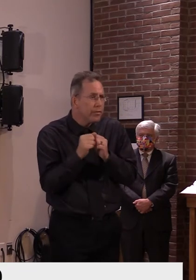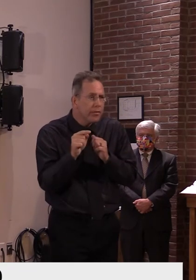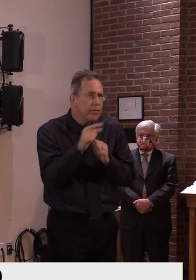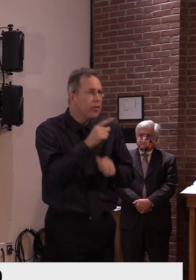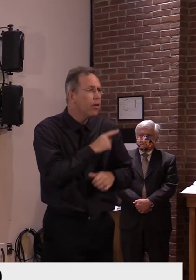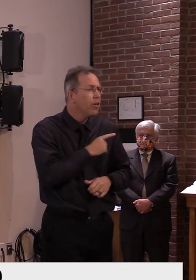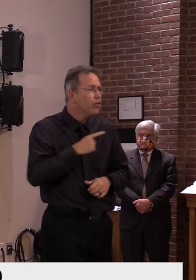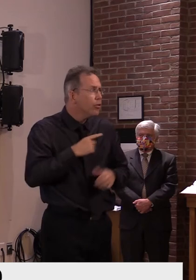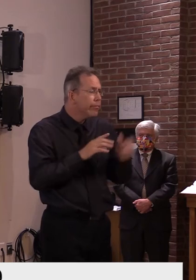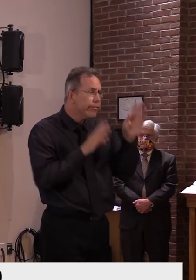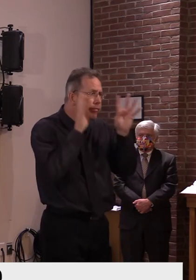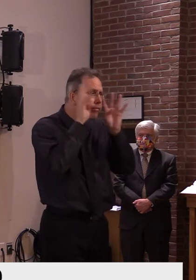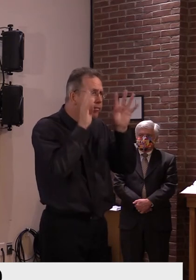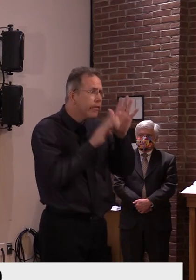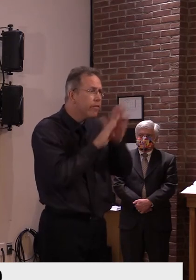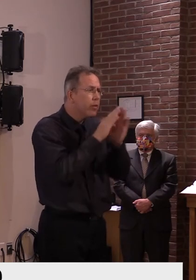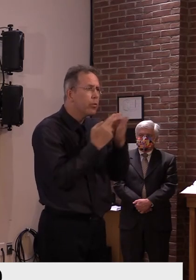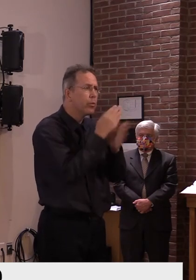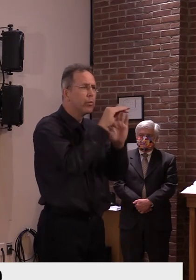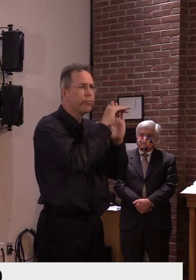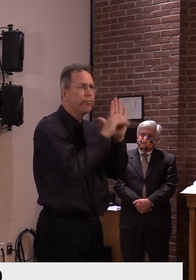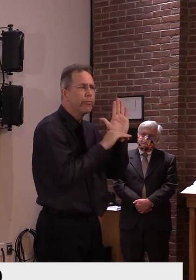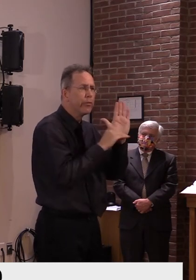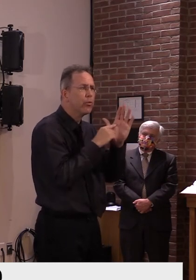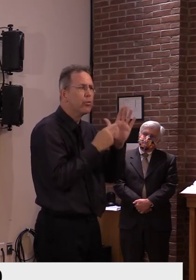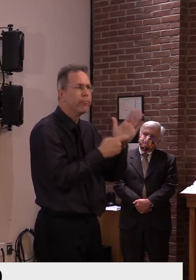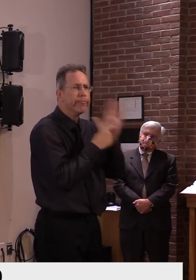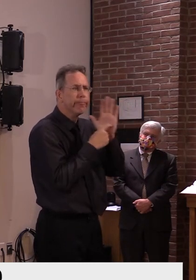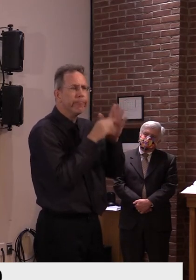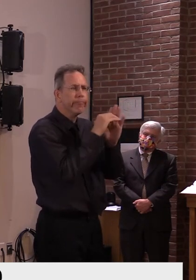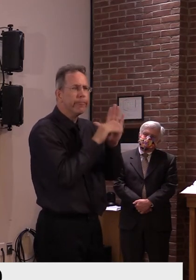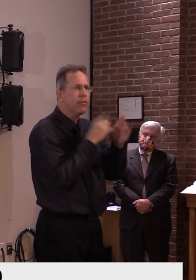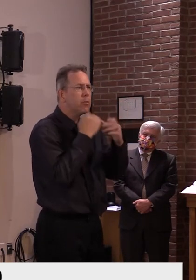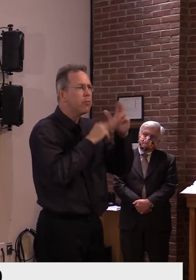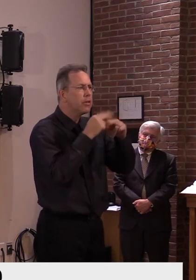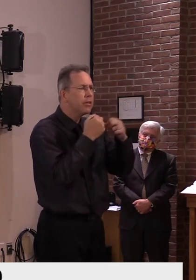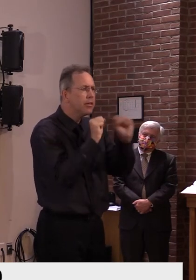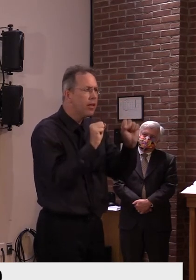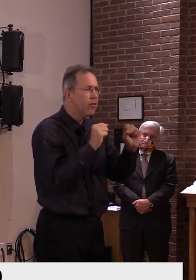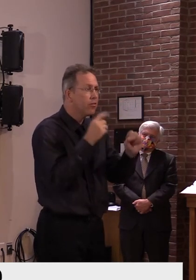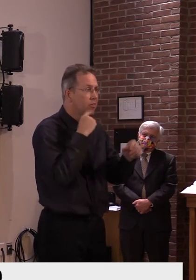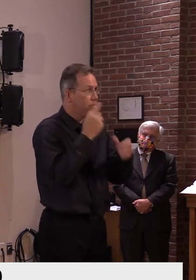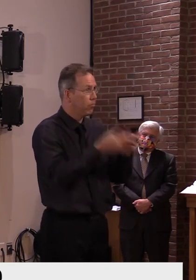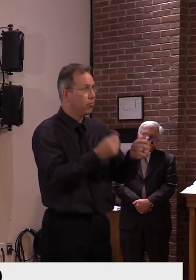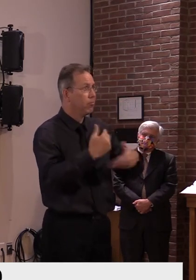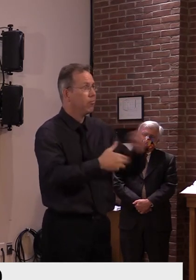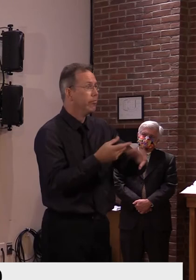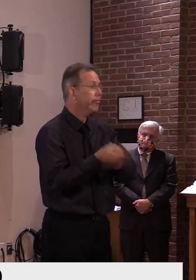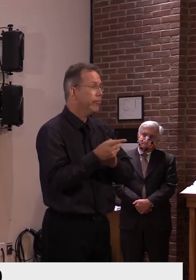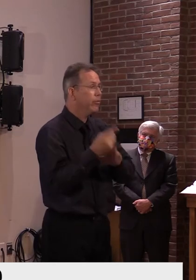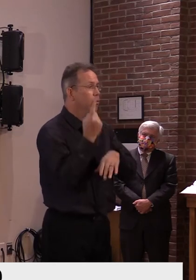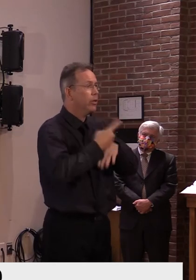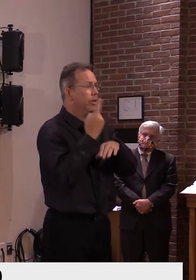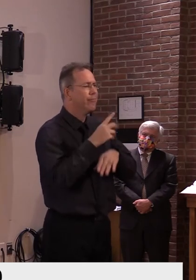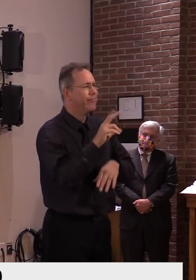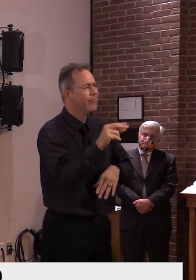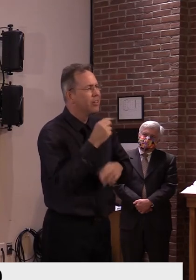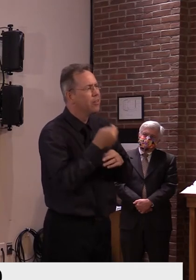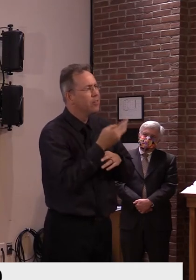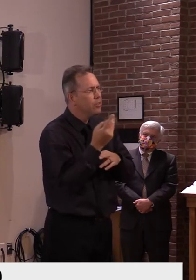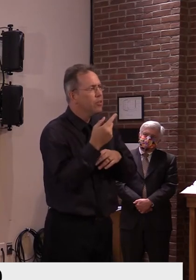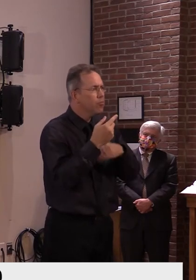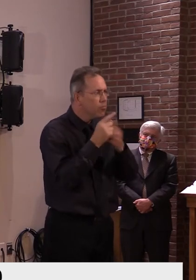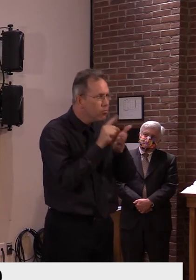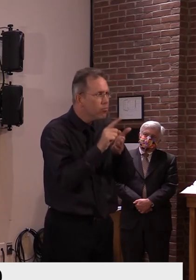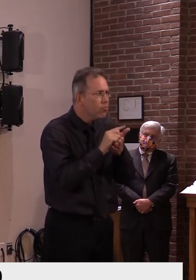but it's not a flip of the switch. It's not something that could be done overnight. And it certainly isn't, uh, to the same level as like a lead testing, uh,